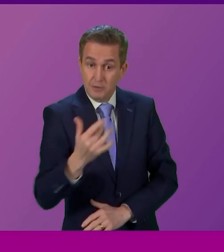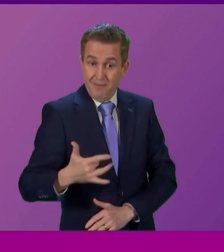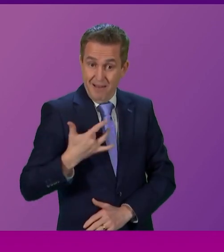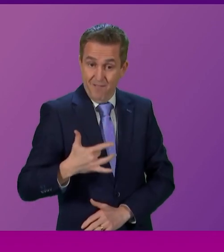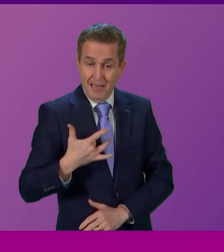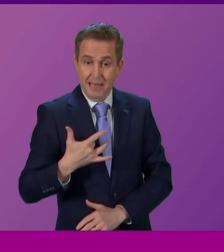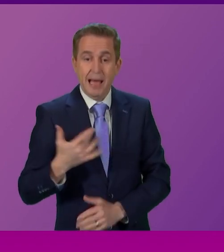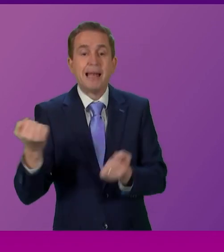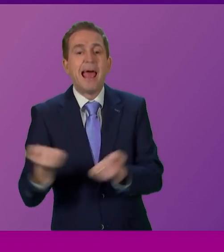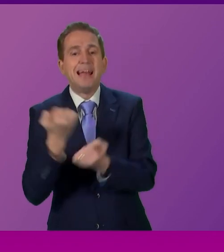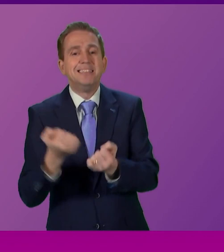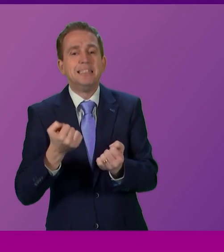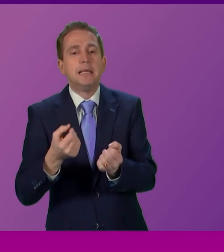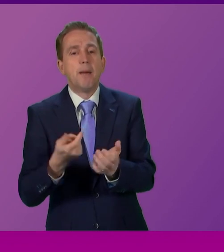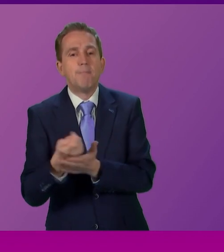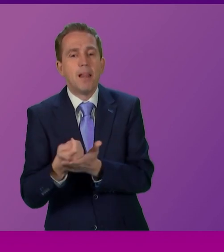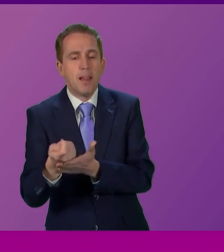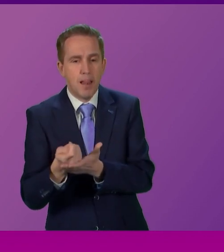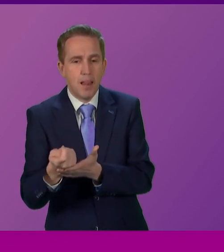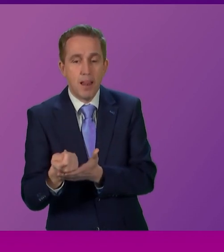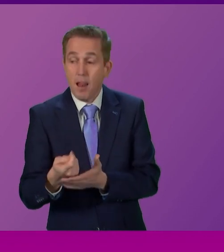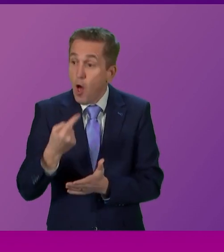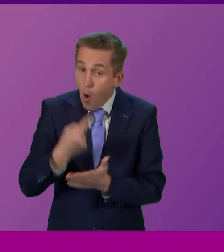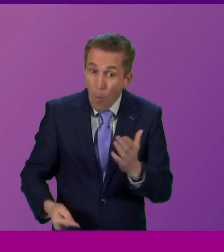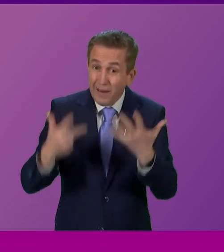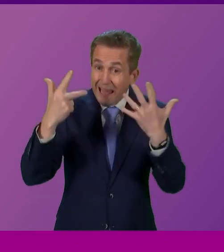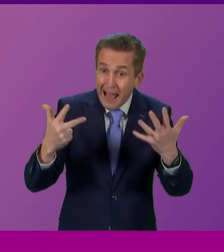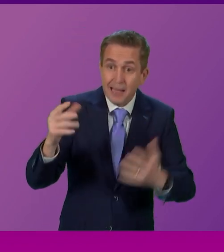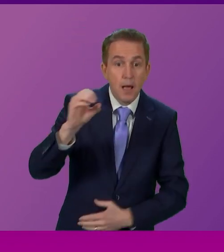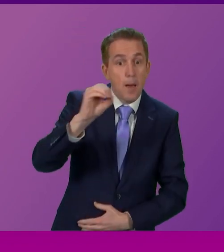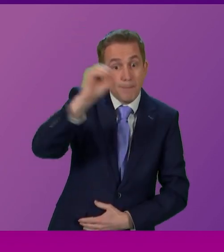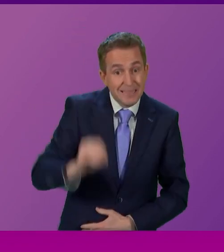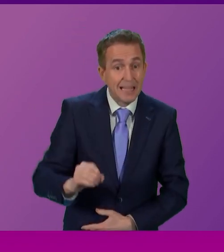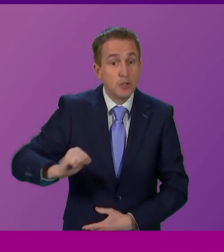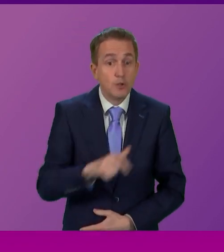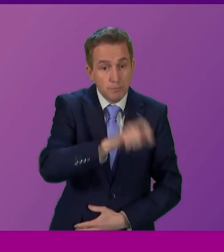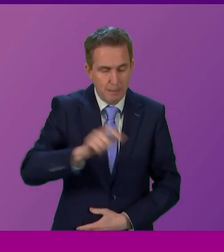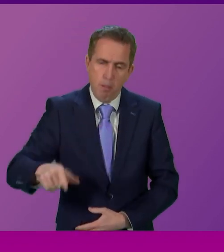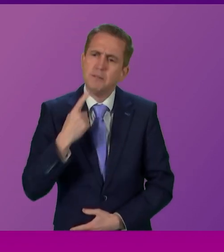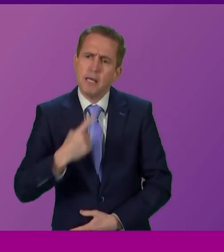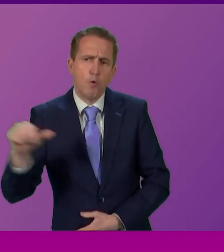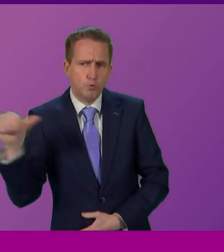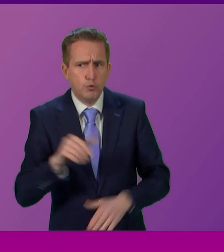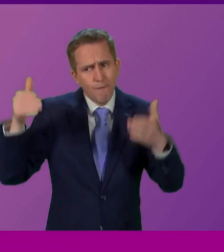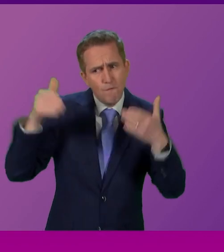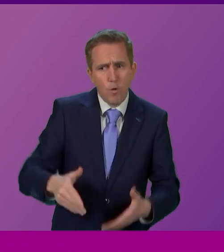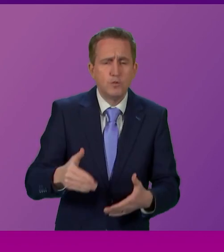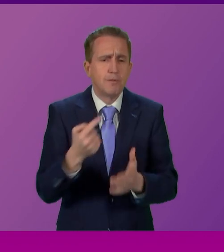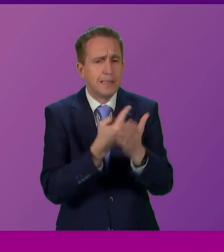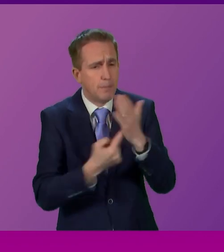energy bills. And just 8% of Scots said that independence should be a priority for this Government.